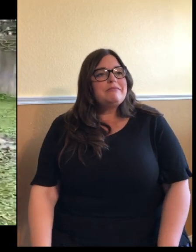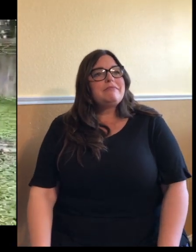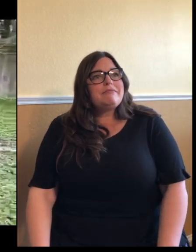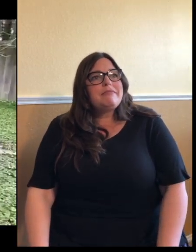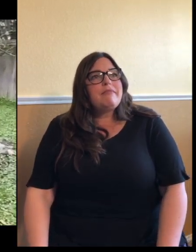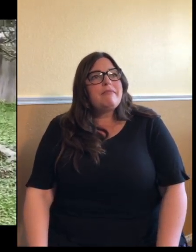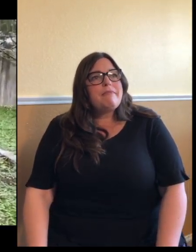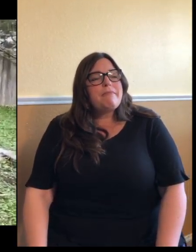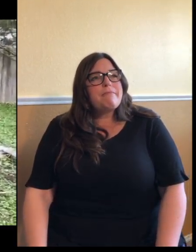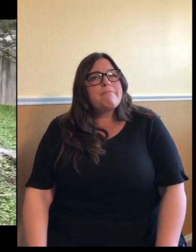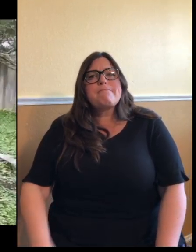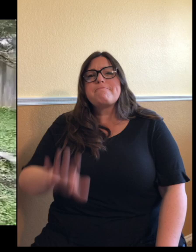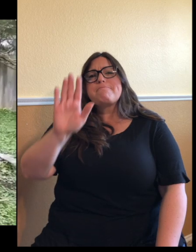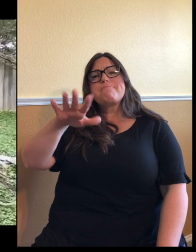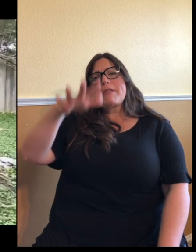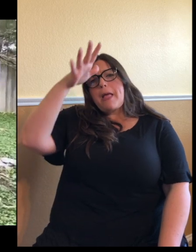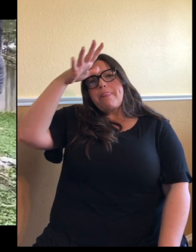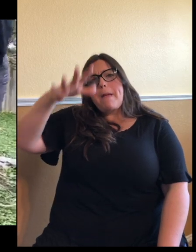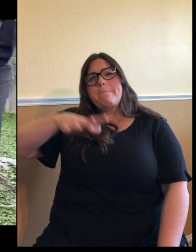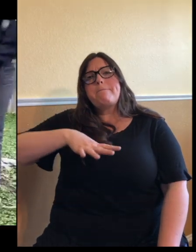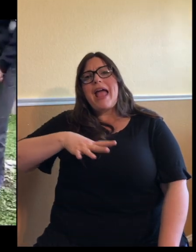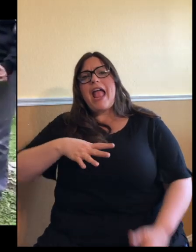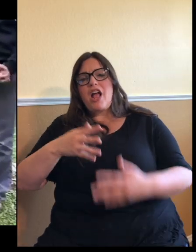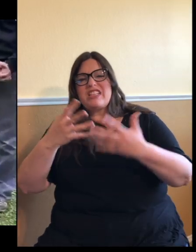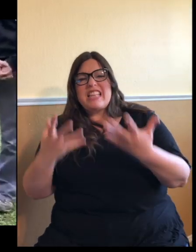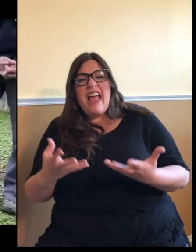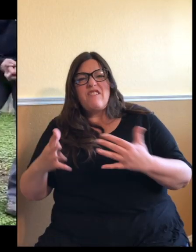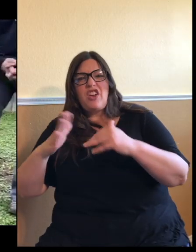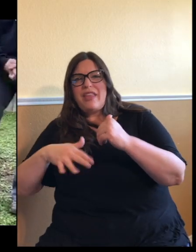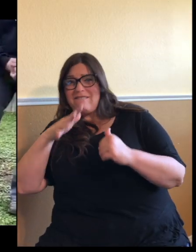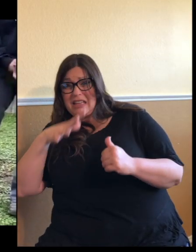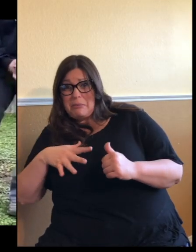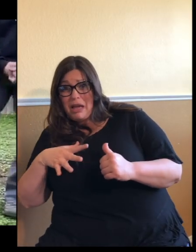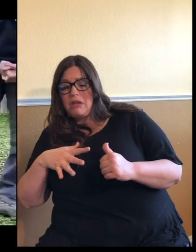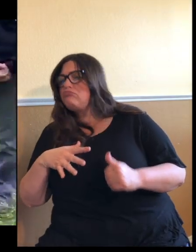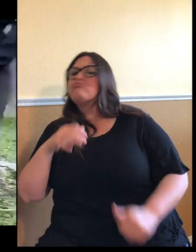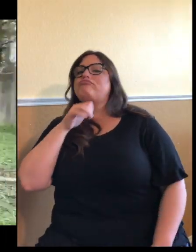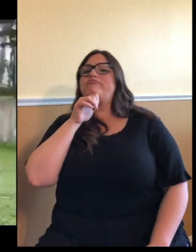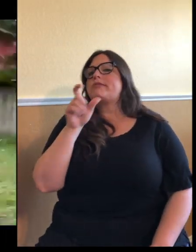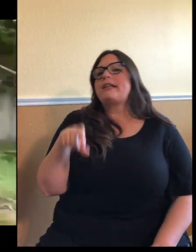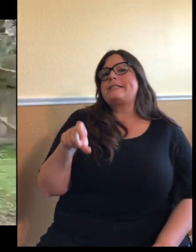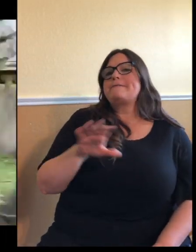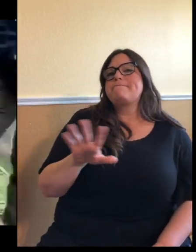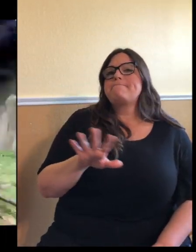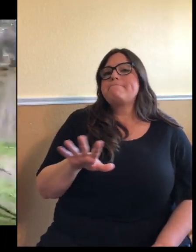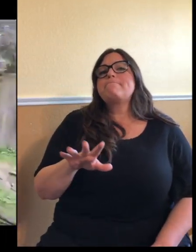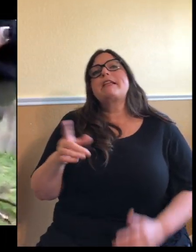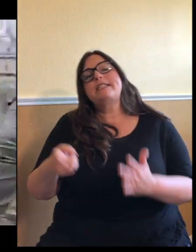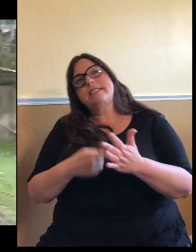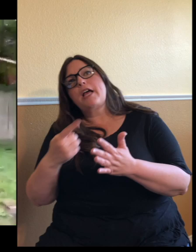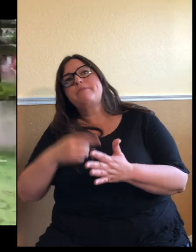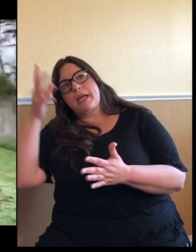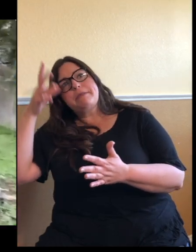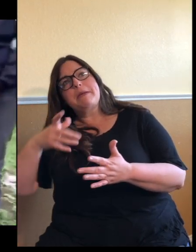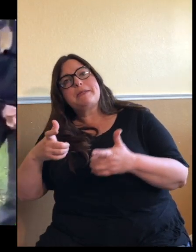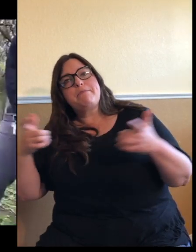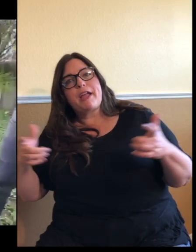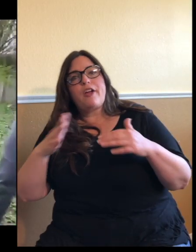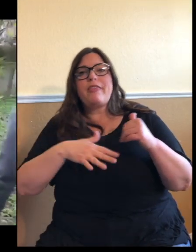Do the males weigh more than the females? Uh, not necessarily. You can have males that are larger than females, but it's not, it's not, uh,